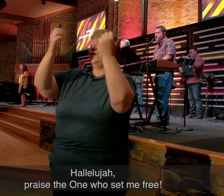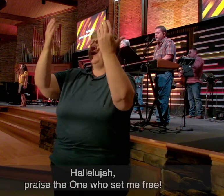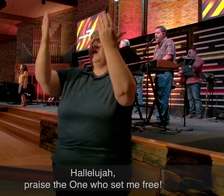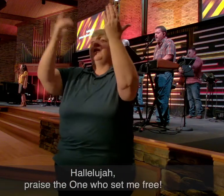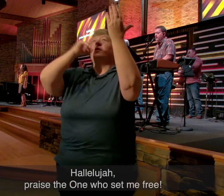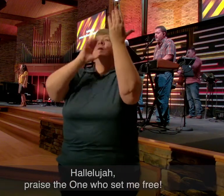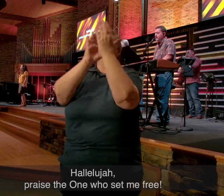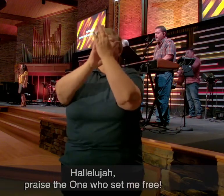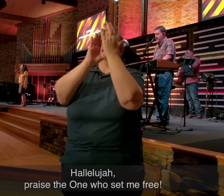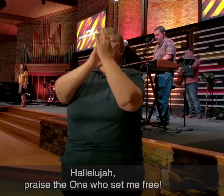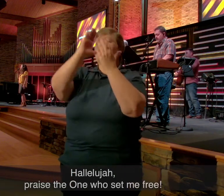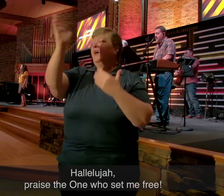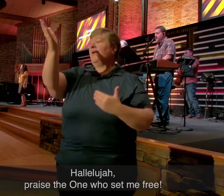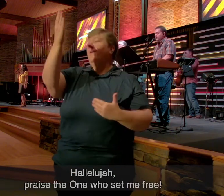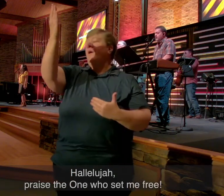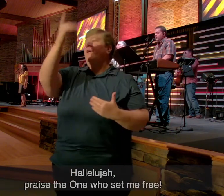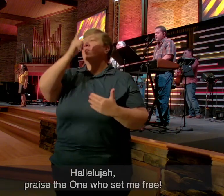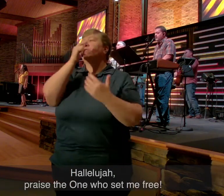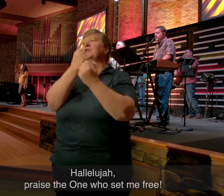Praise